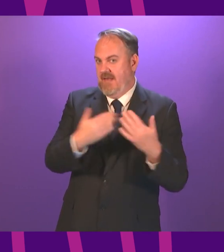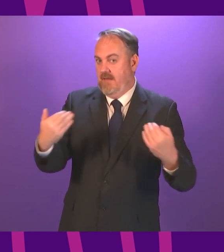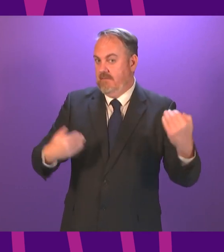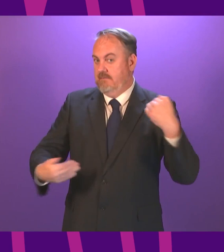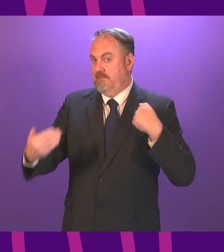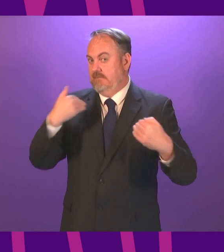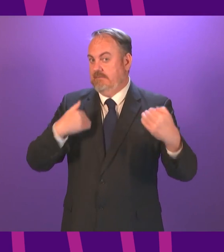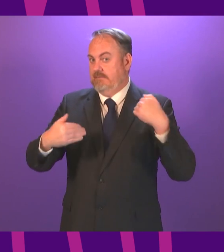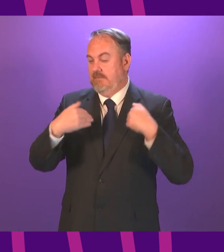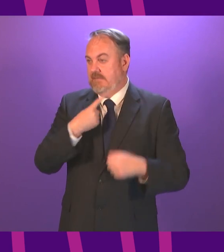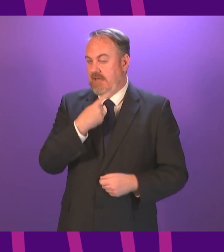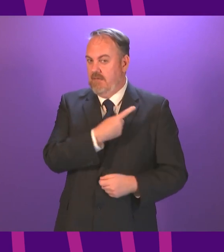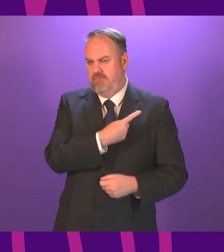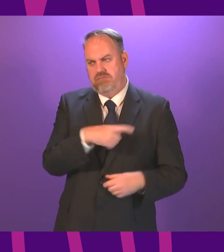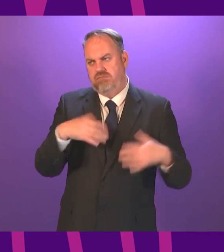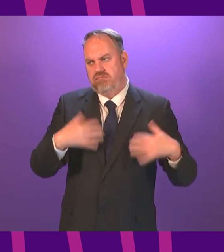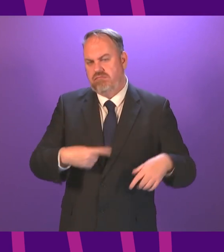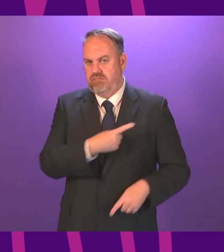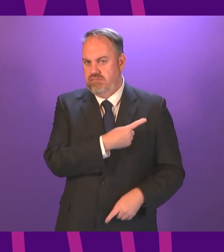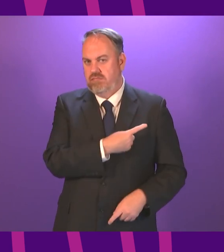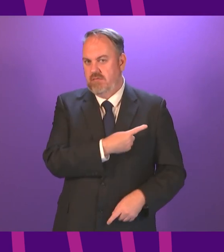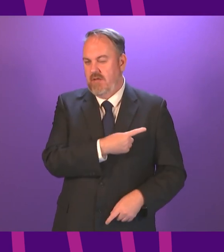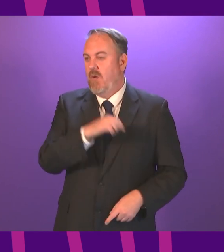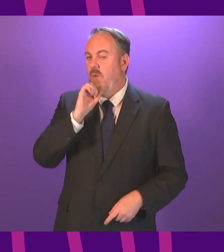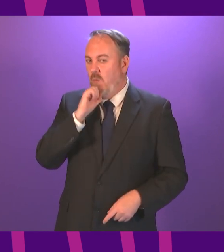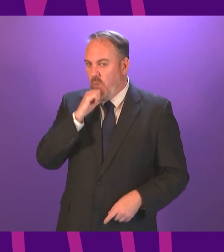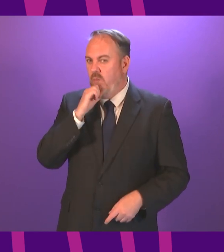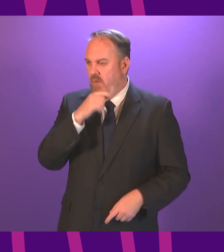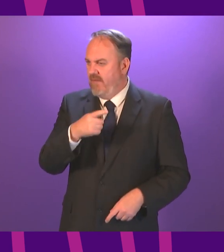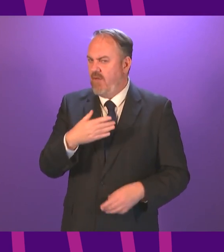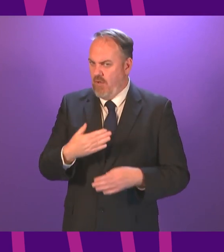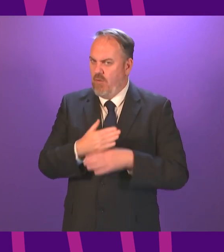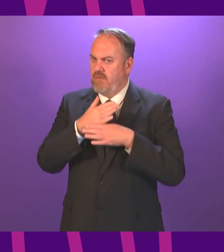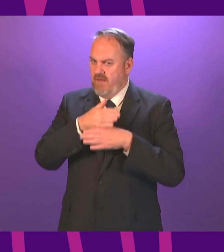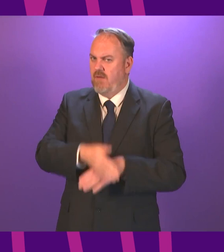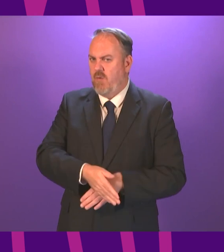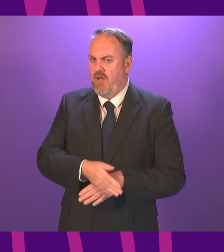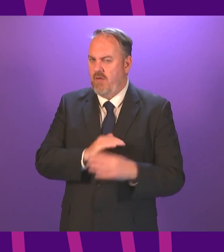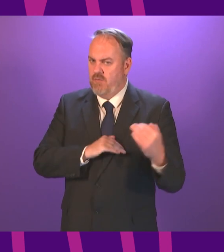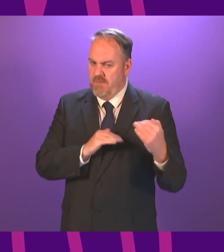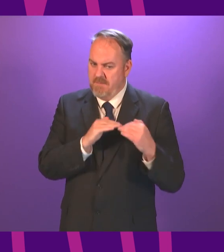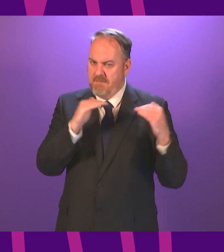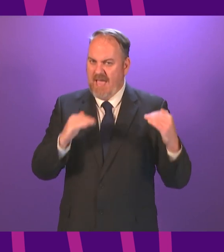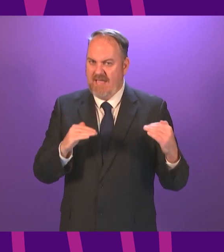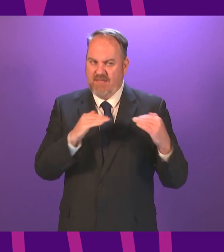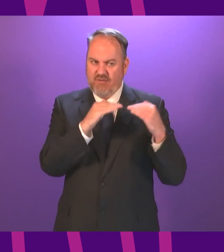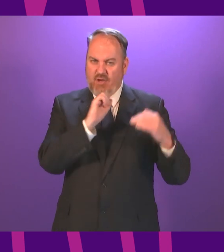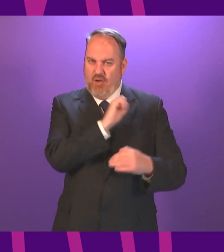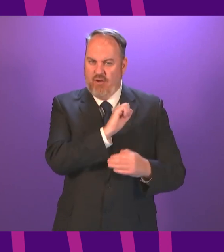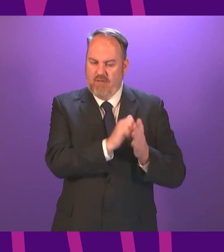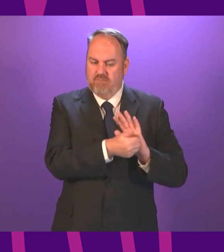I'm not convinced I'll be able to fill those shoes quite as Jean Freeman did but I will do my best to do as well as she did and